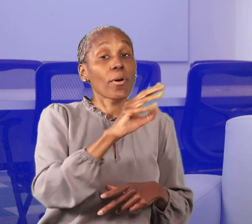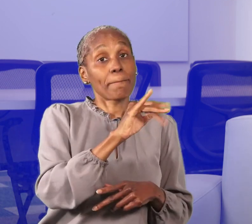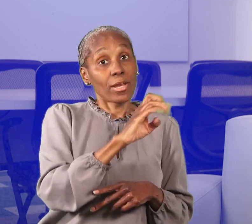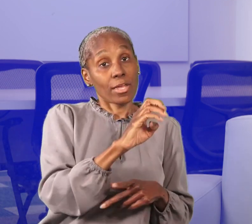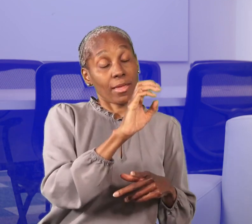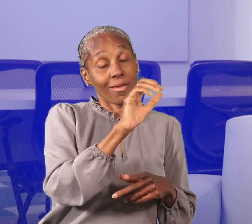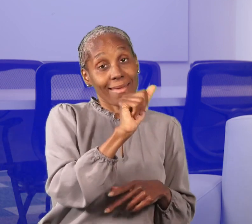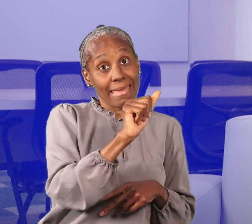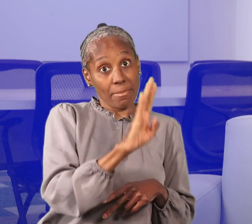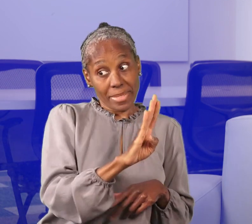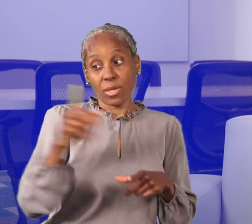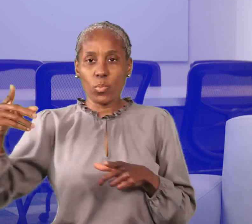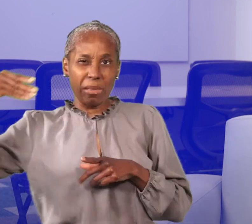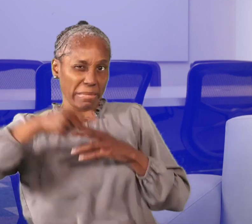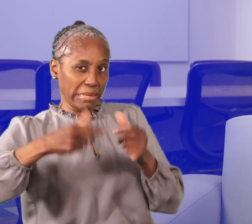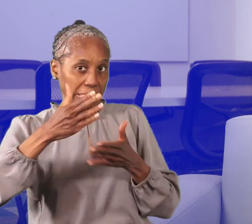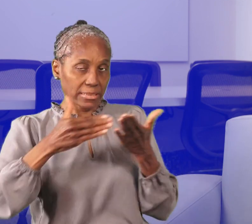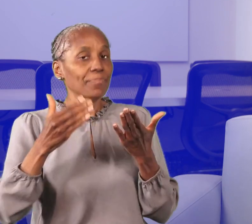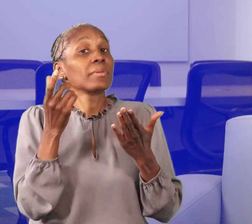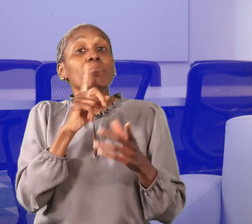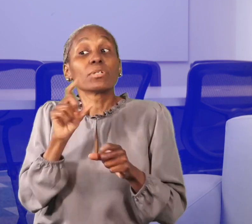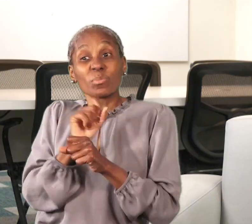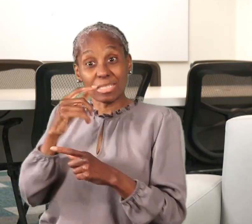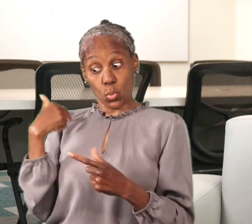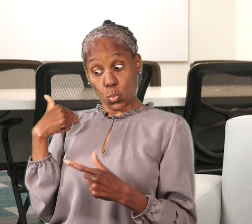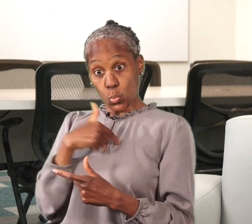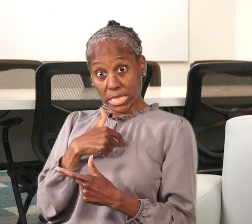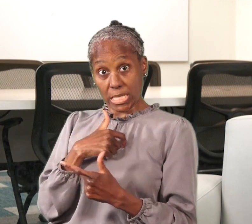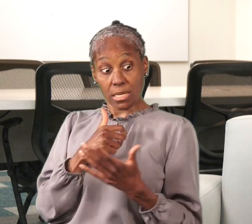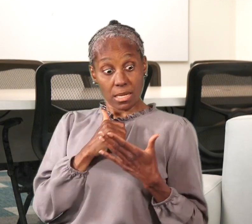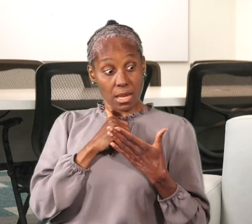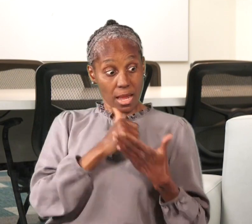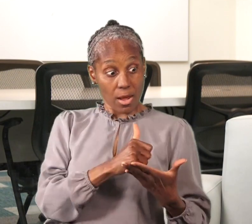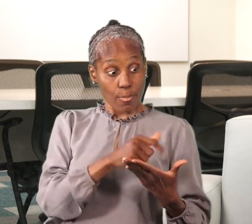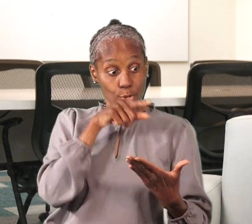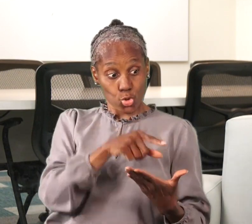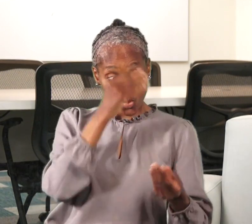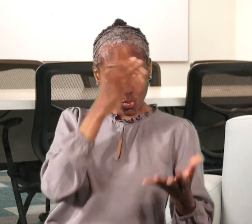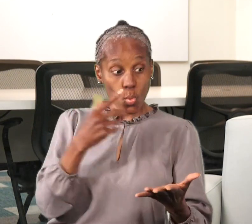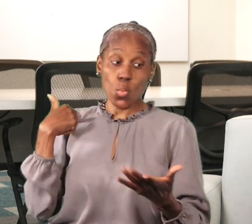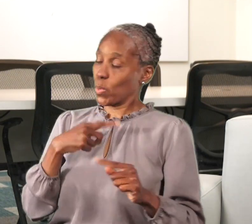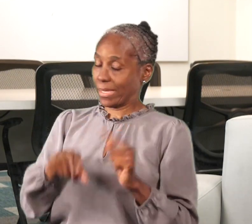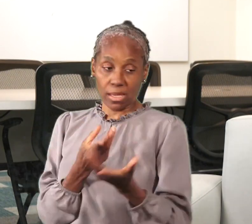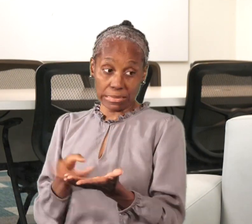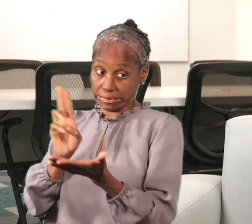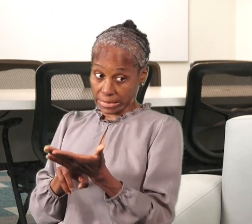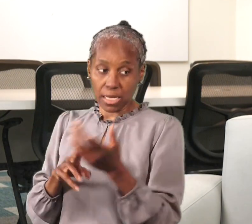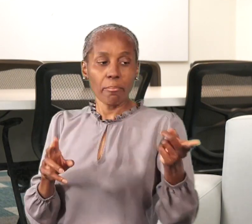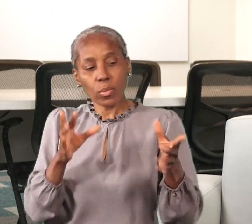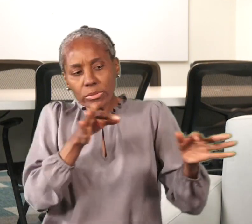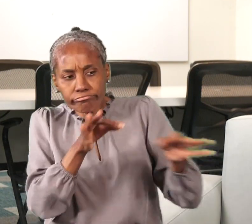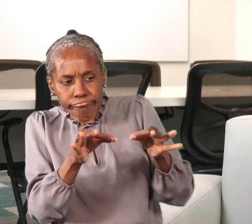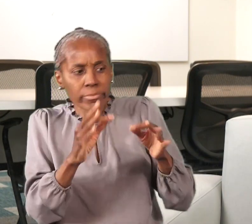deductibles for Medicare Parts A and B. So although we don't literally enroll you in that, we can give you valuable